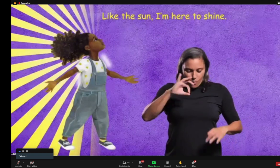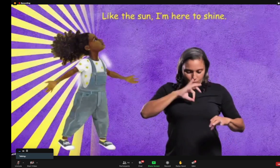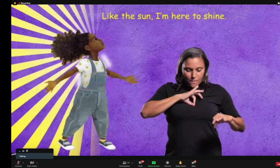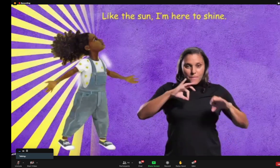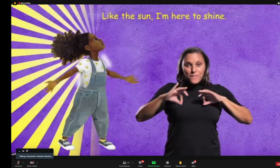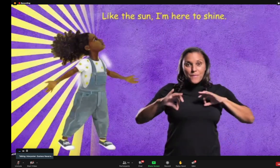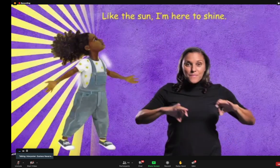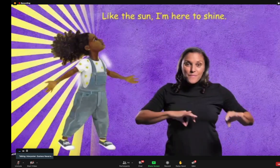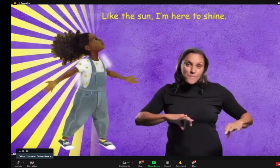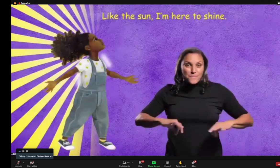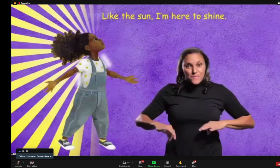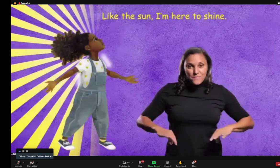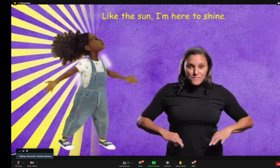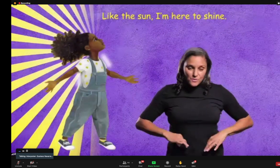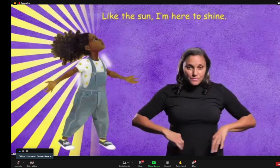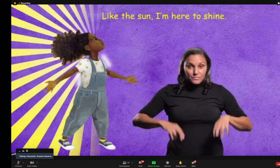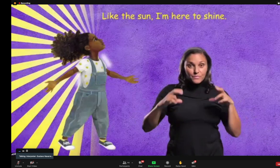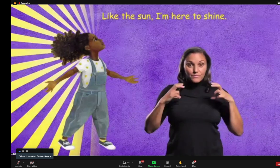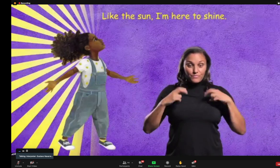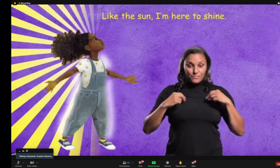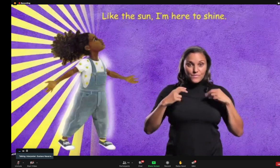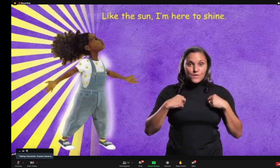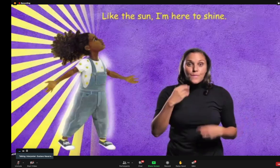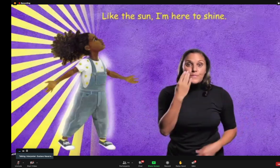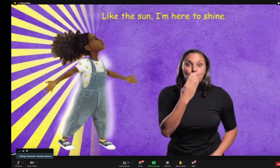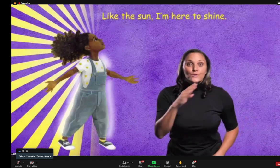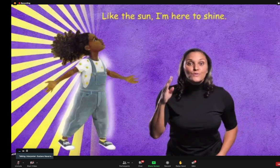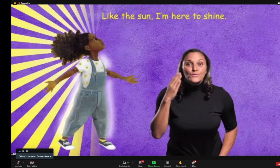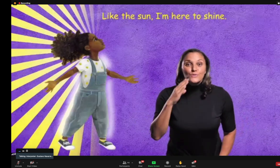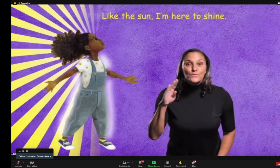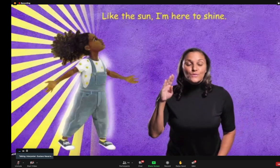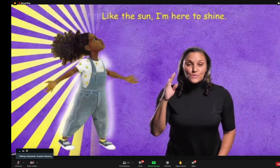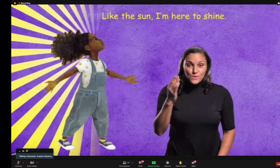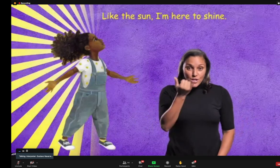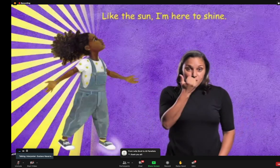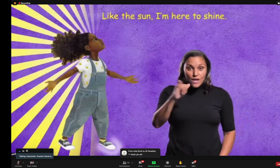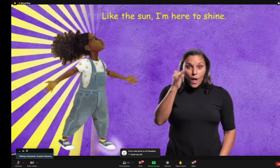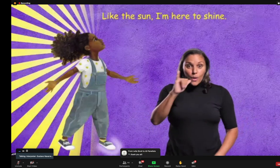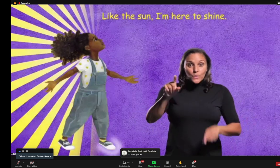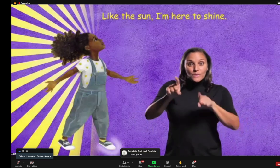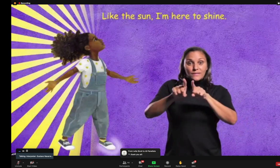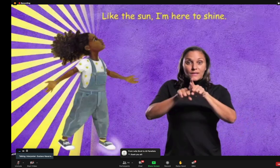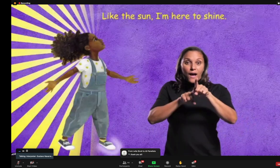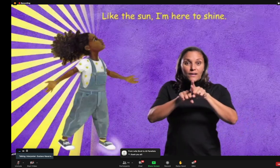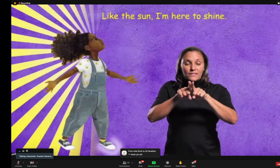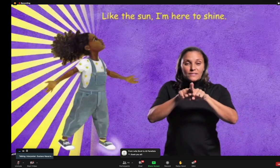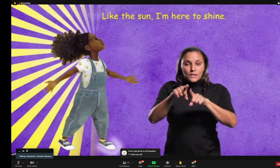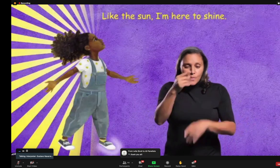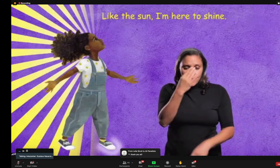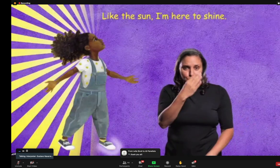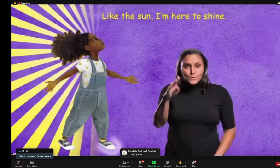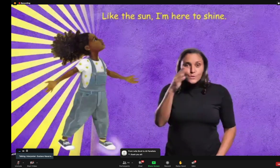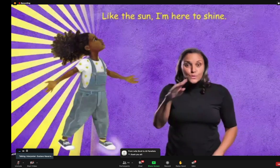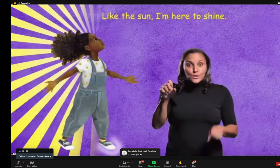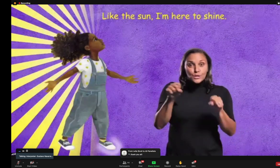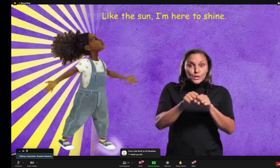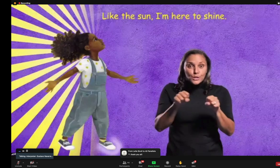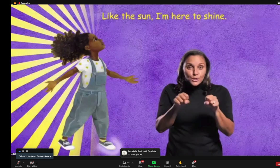shirt with yellow dots. A set of jean overalls, blue